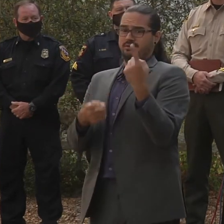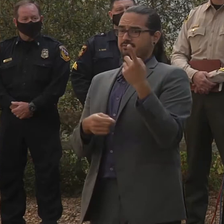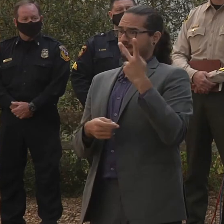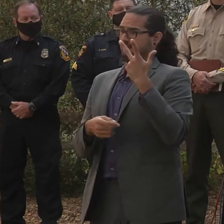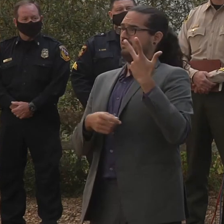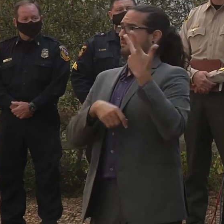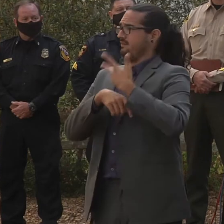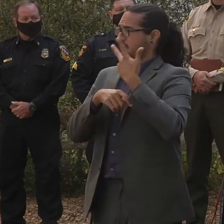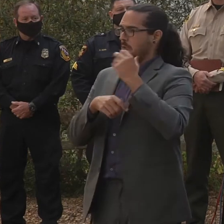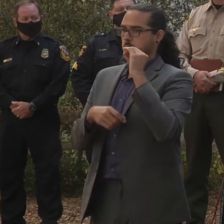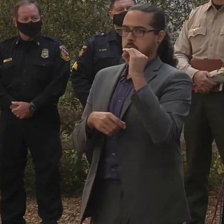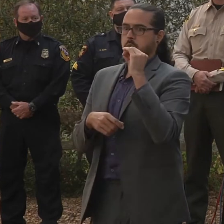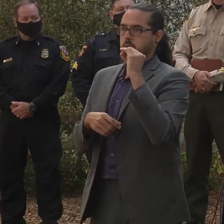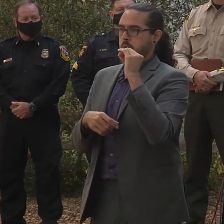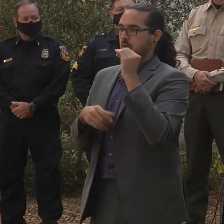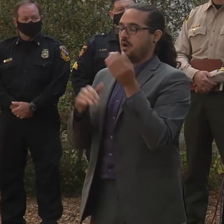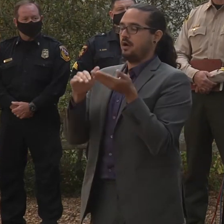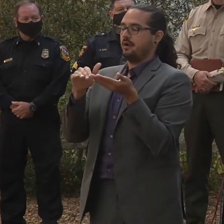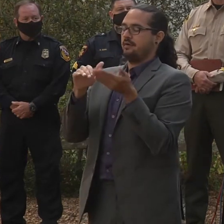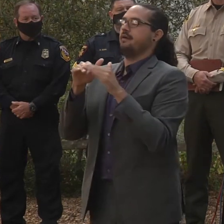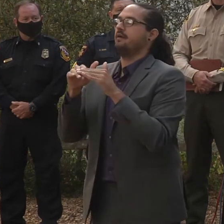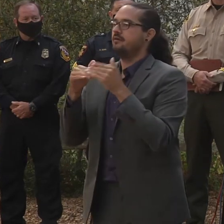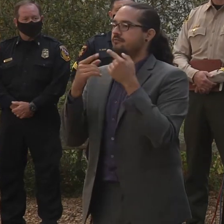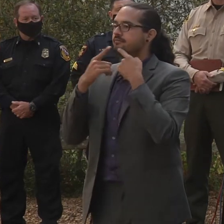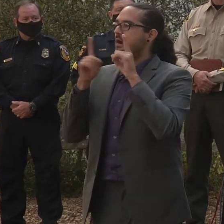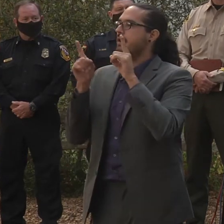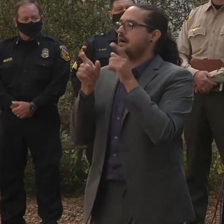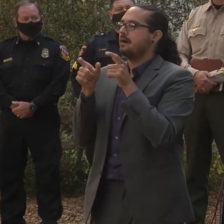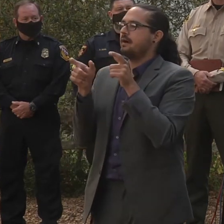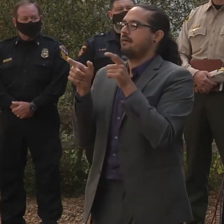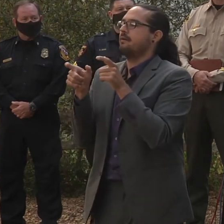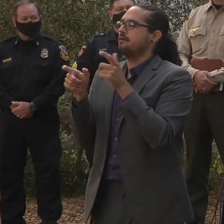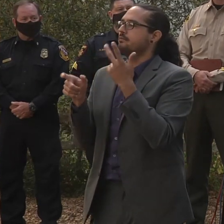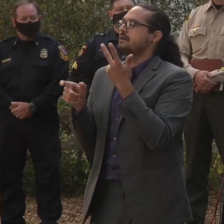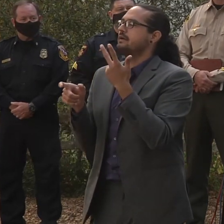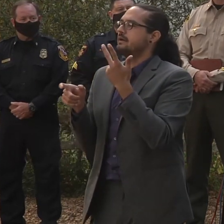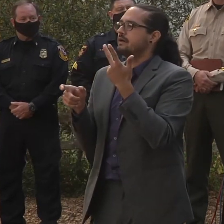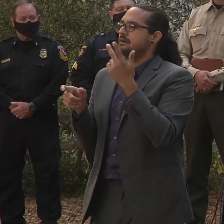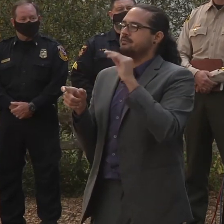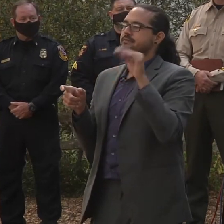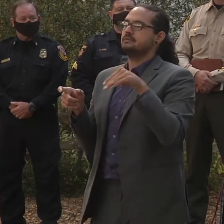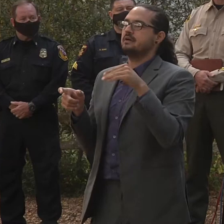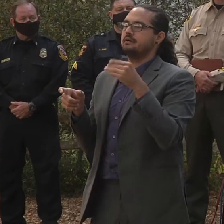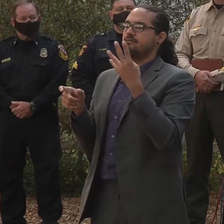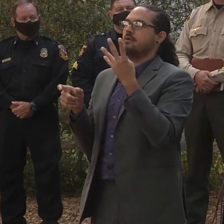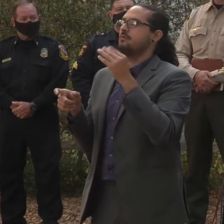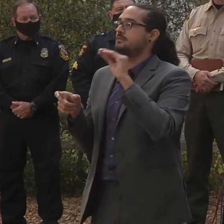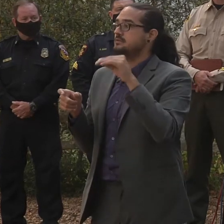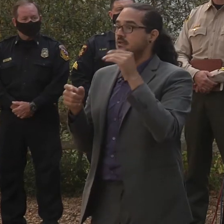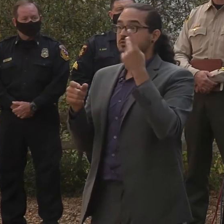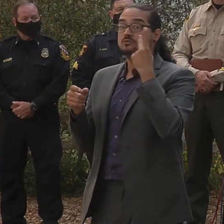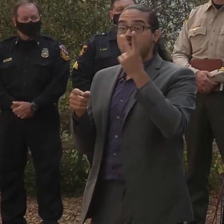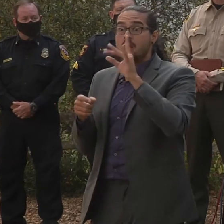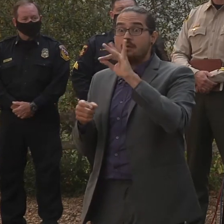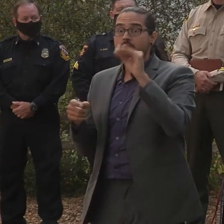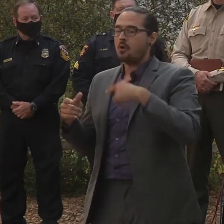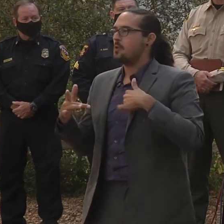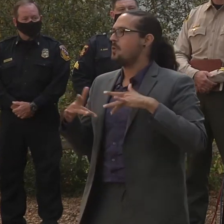inched up to three or four. When I saw eight, my heart leapt and you just heard the report.